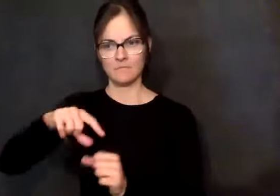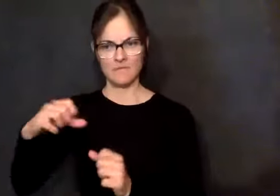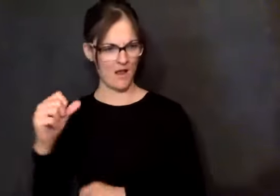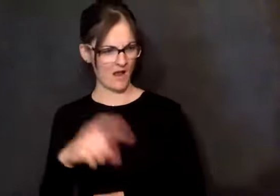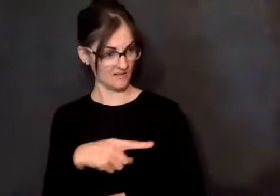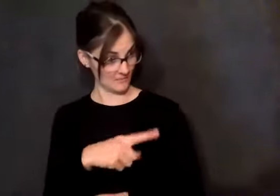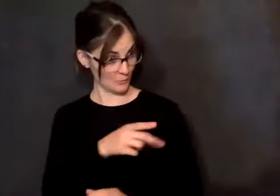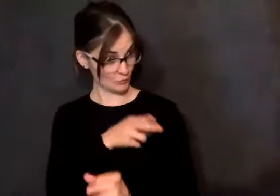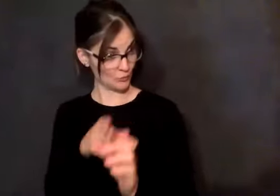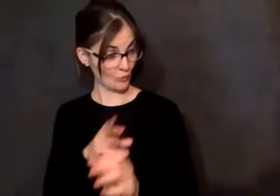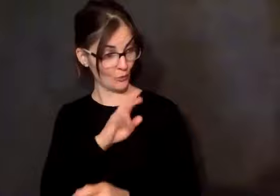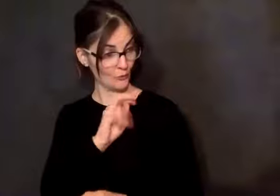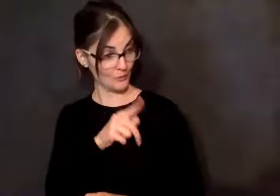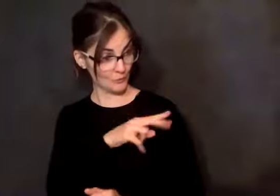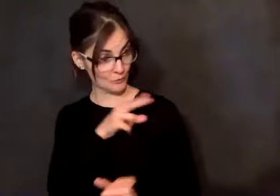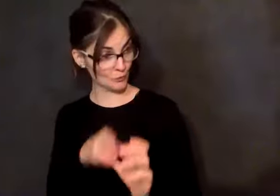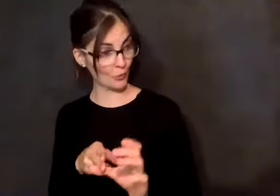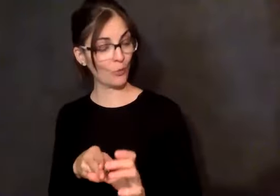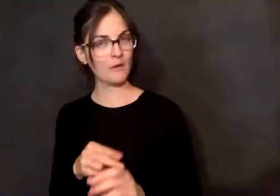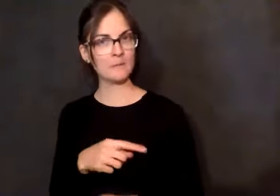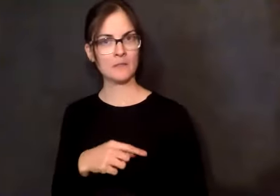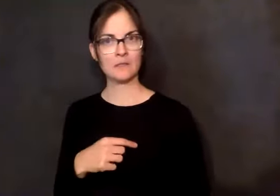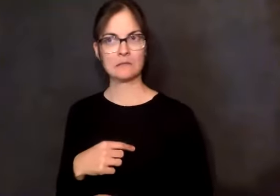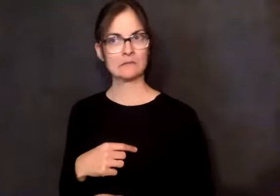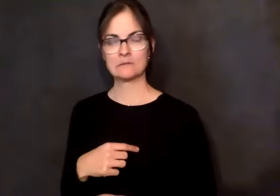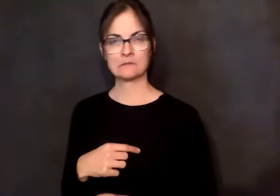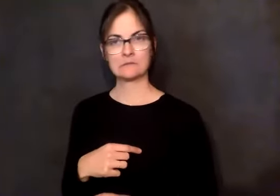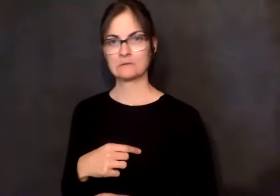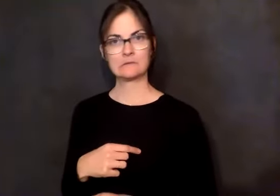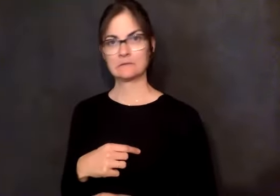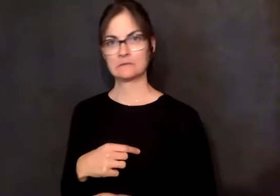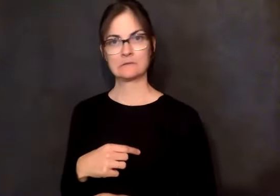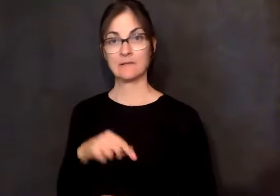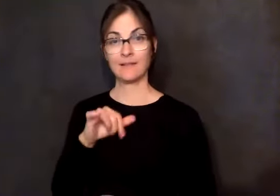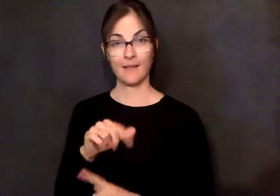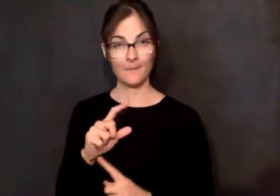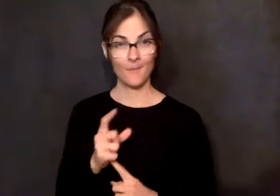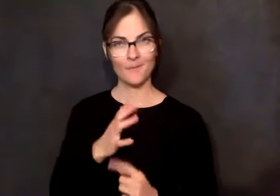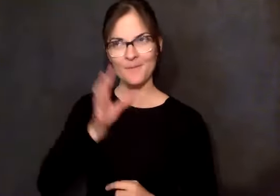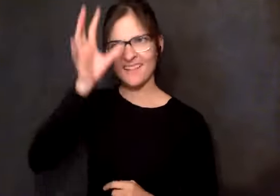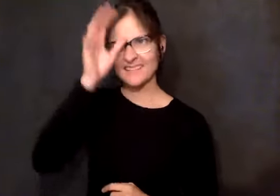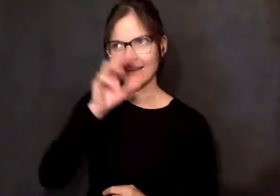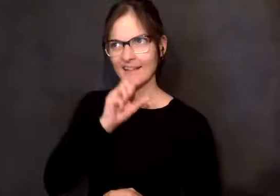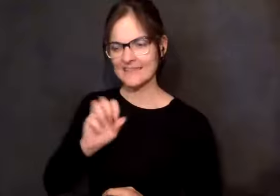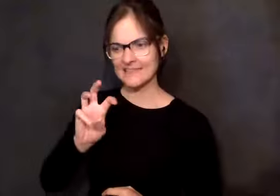And at that moment, that moment, my dad, my adult, he was 64 years old,